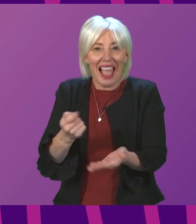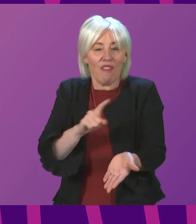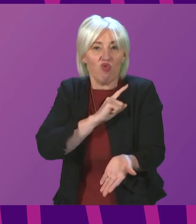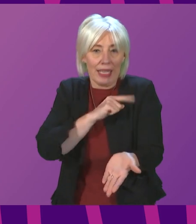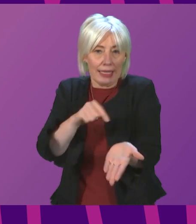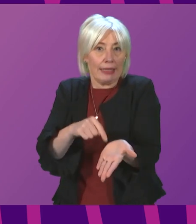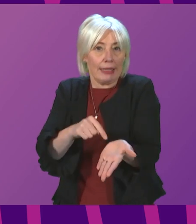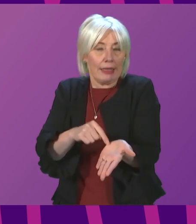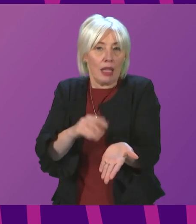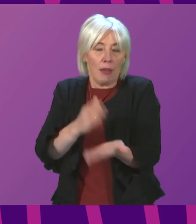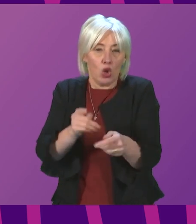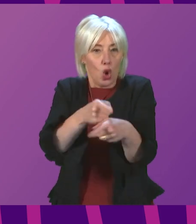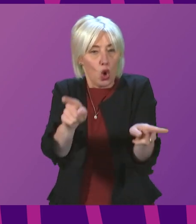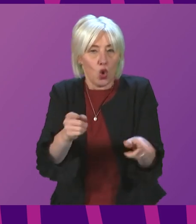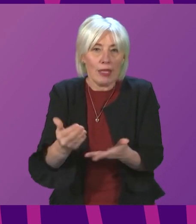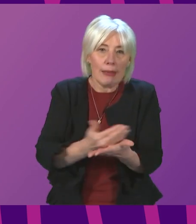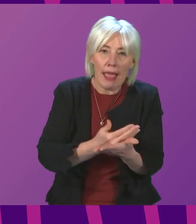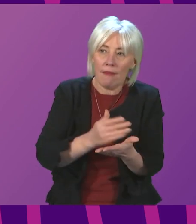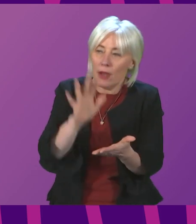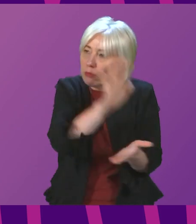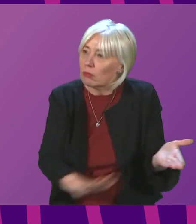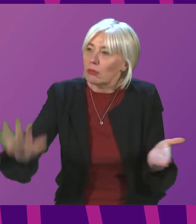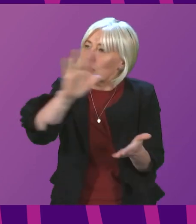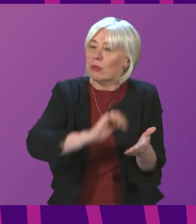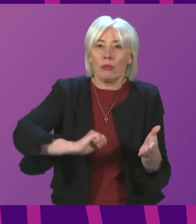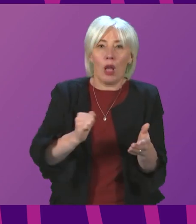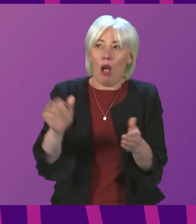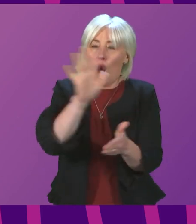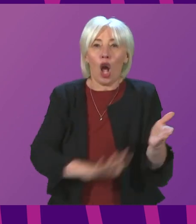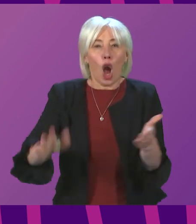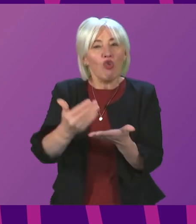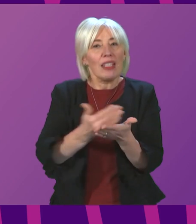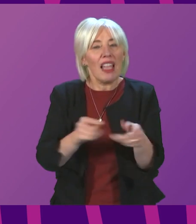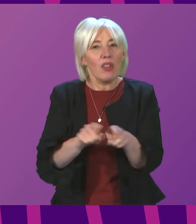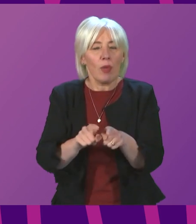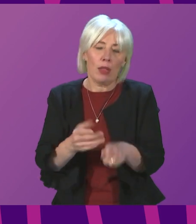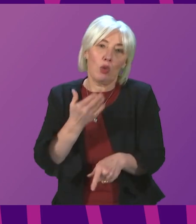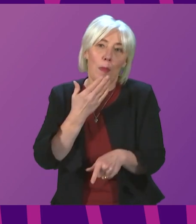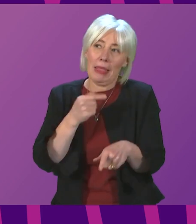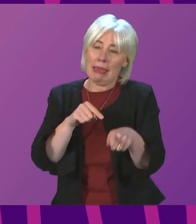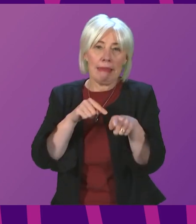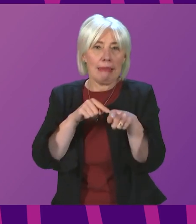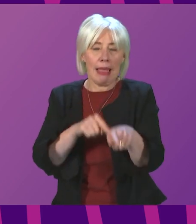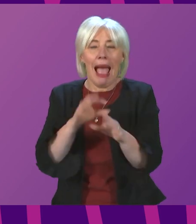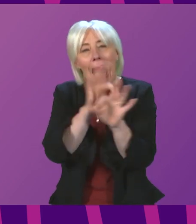there to try to keep you safe and to keep the country collectively safe. And I would ask people to continue to do the right thing as the vast